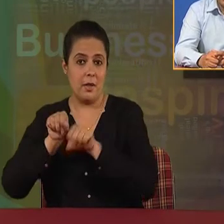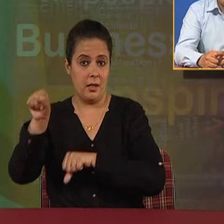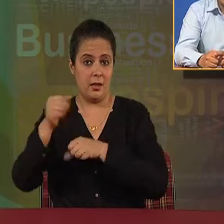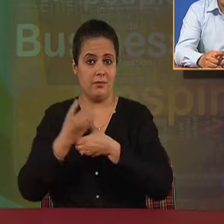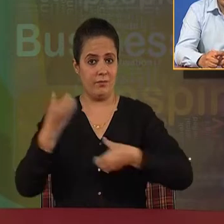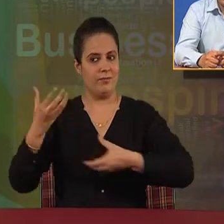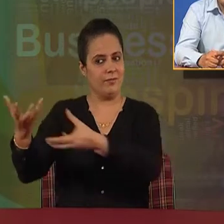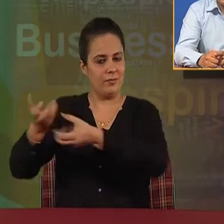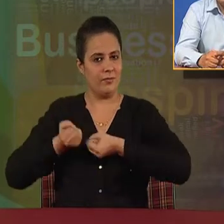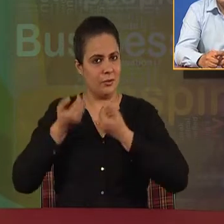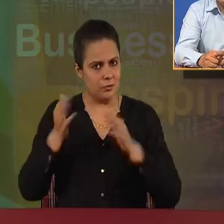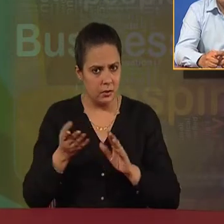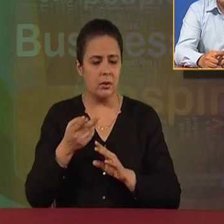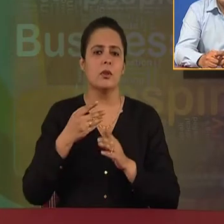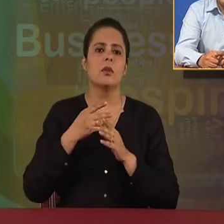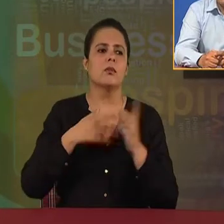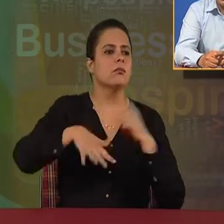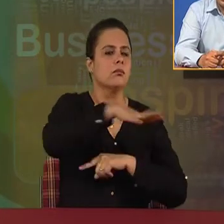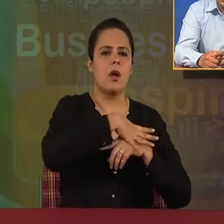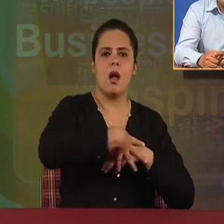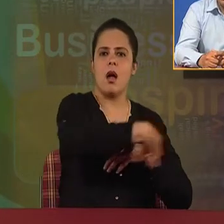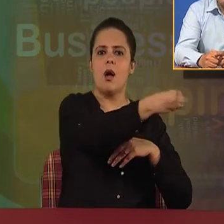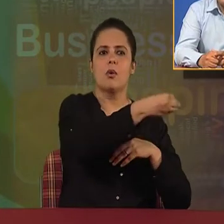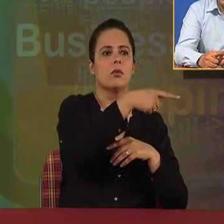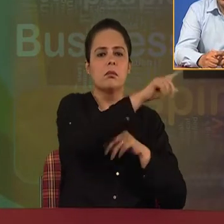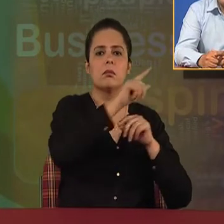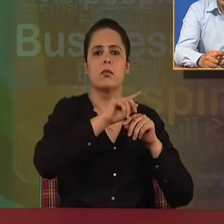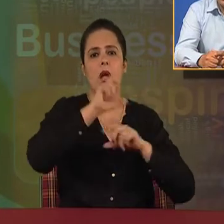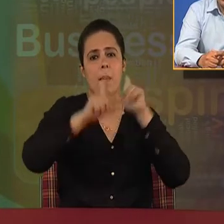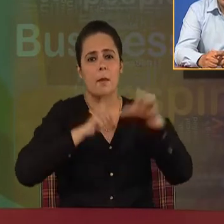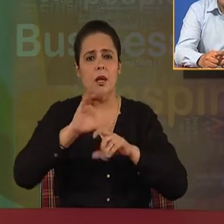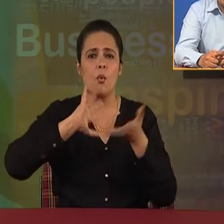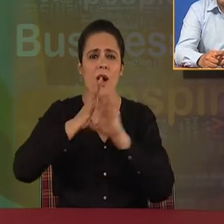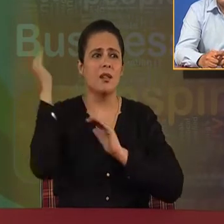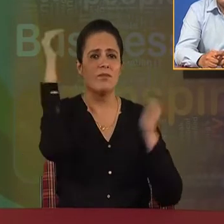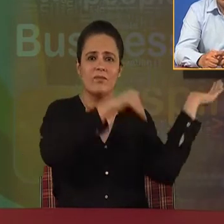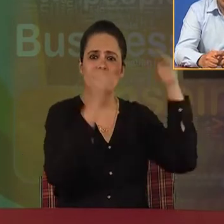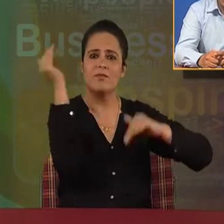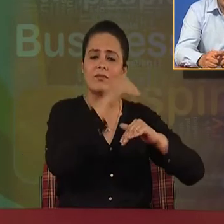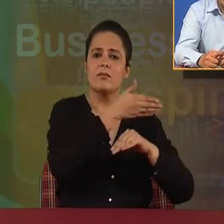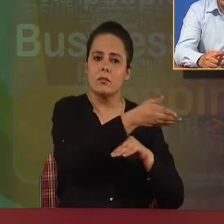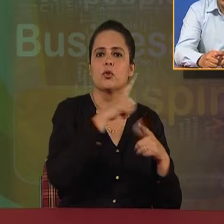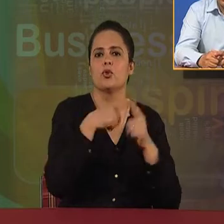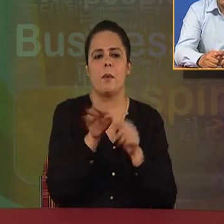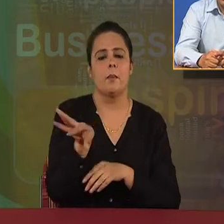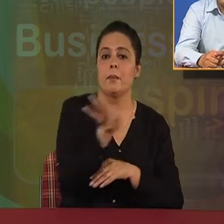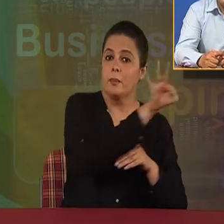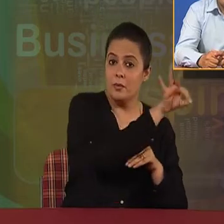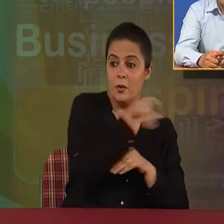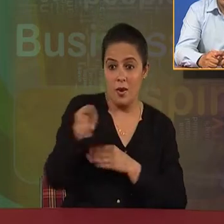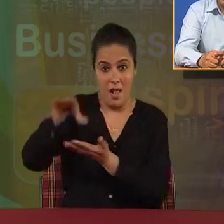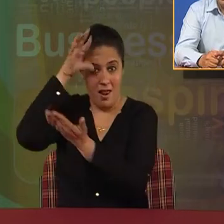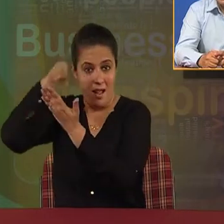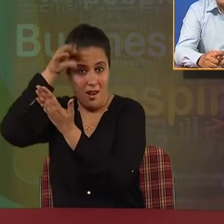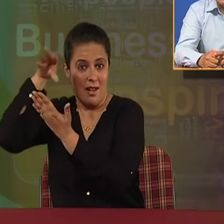in the market, they will join various multinational companies. And whatever theoretical knowledge they have gained in IIMs, now they have to